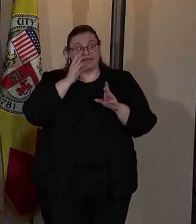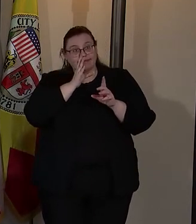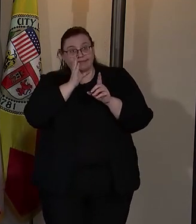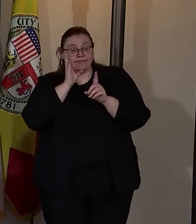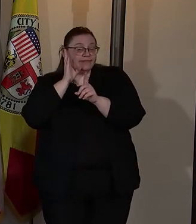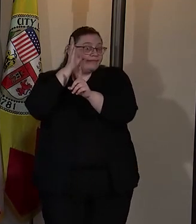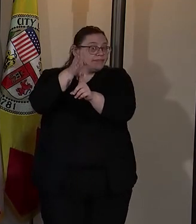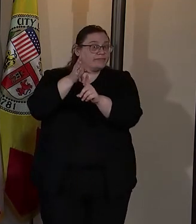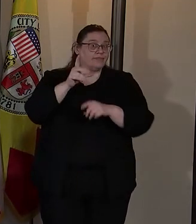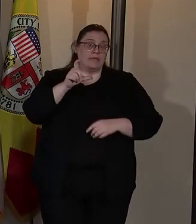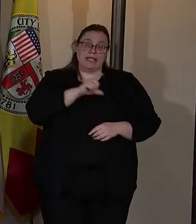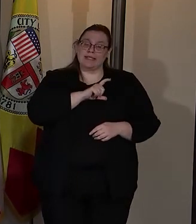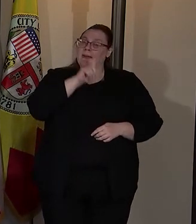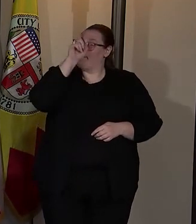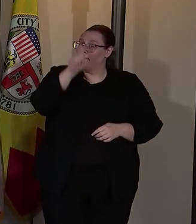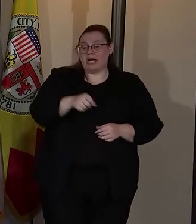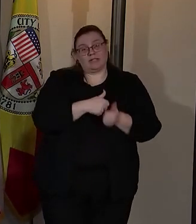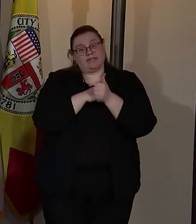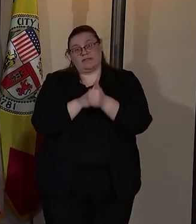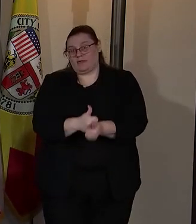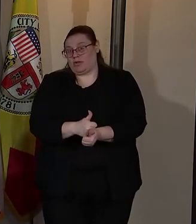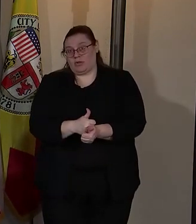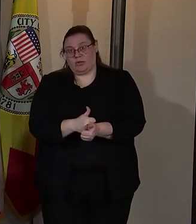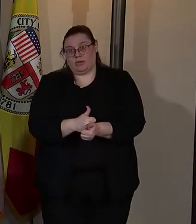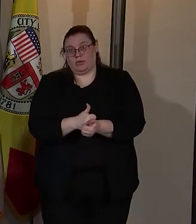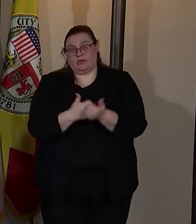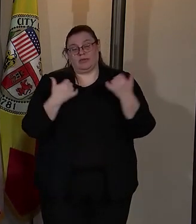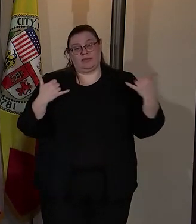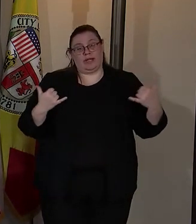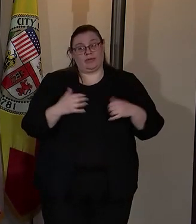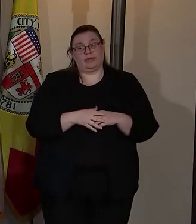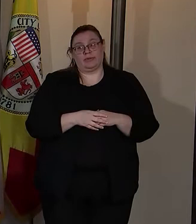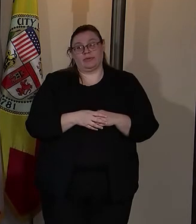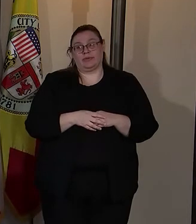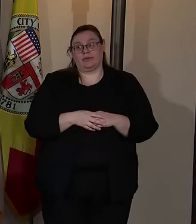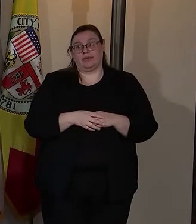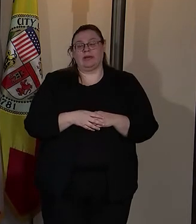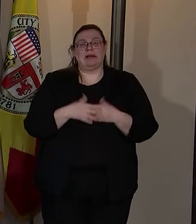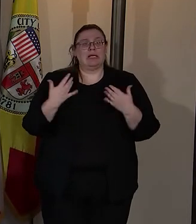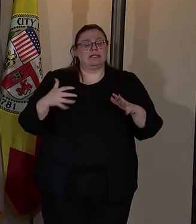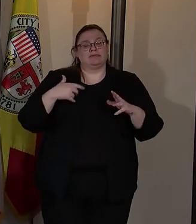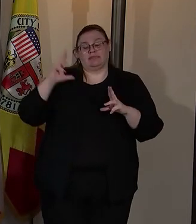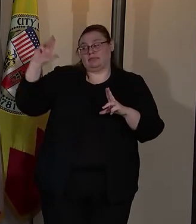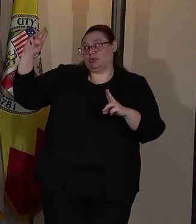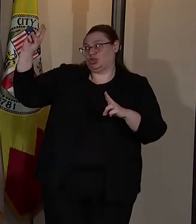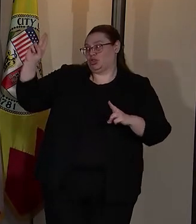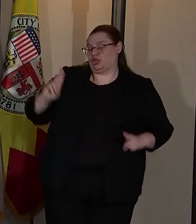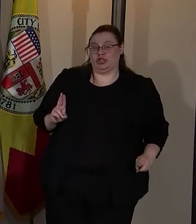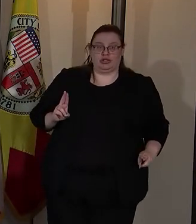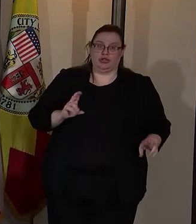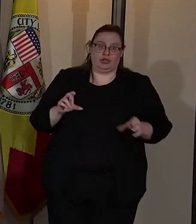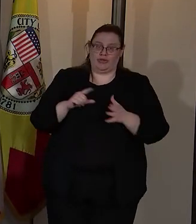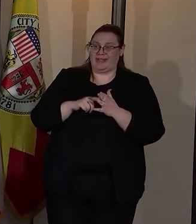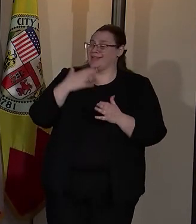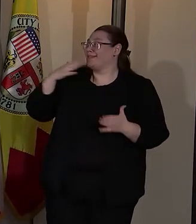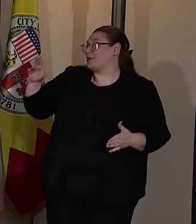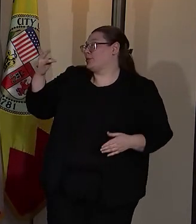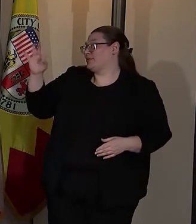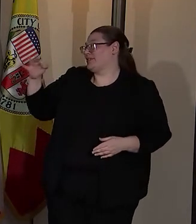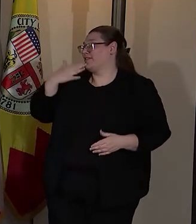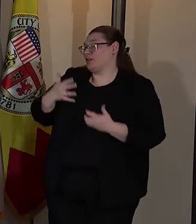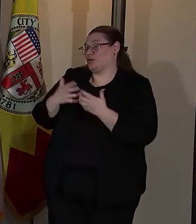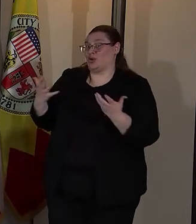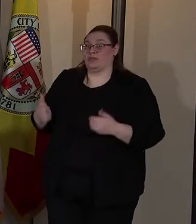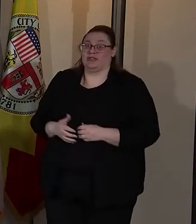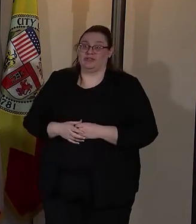needs to take in this time, and I couldn't be more honored to do this, Chief. Thank you so much.